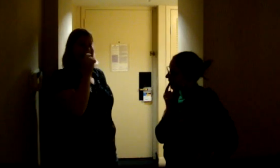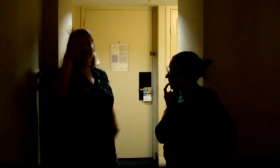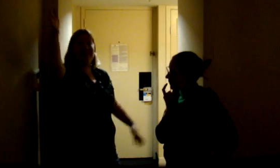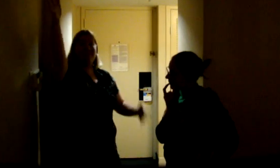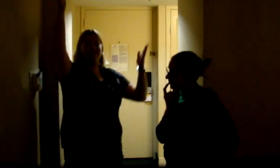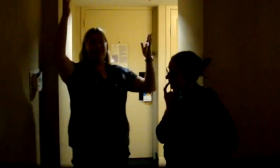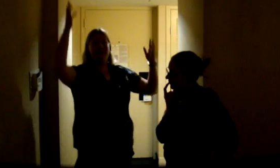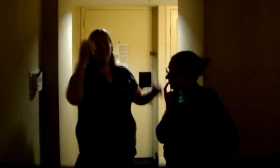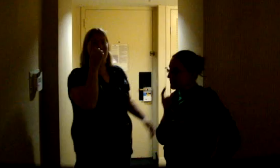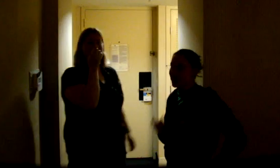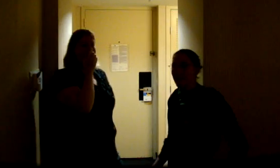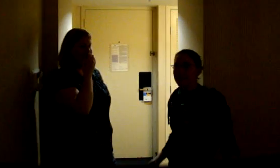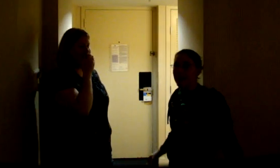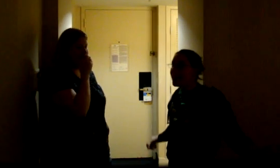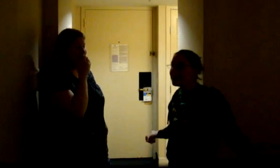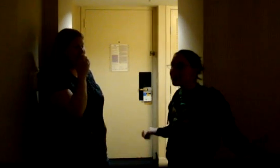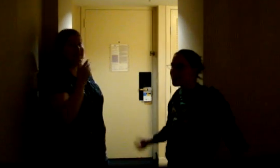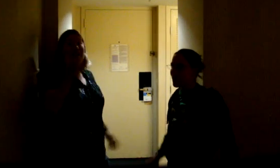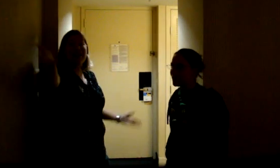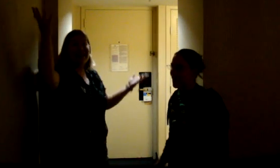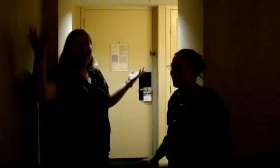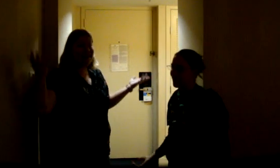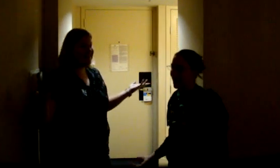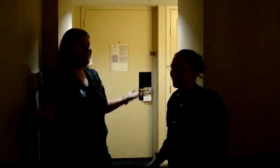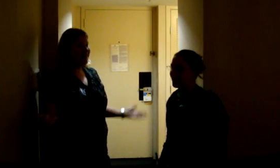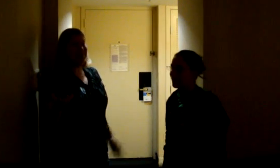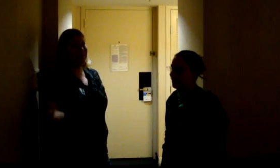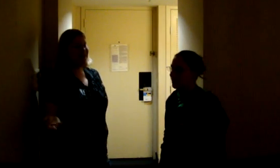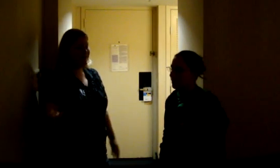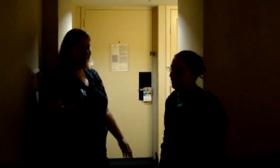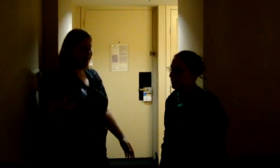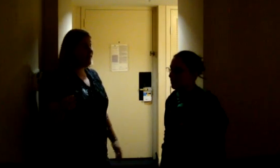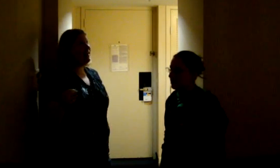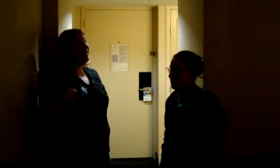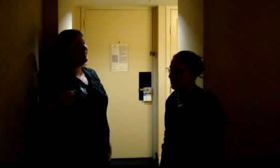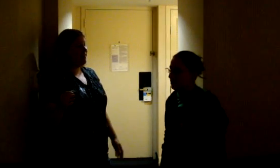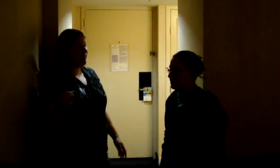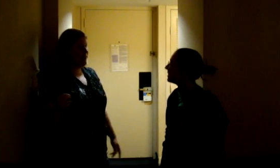Cassidy. There we go. Okay. Tayse. You're probably not on line. Tayse. She's not on line. Okay. And then, um,